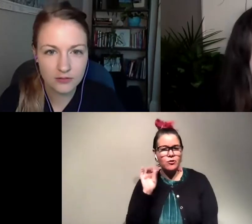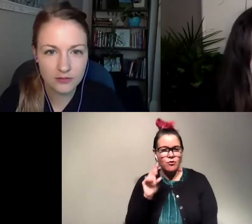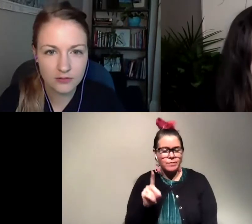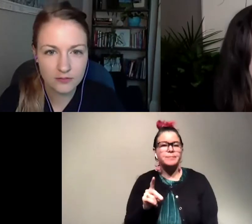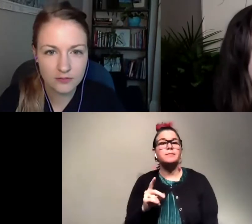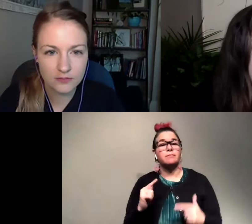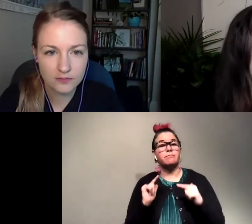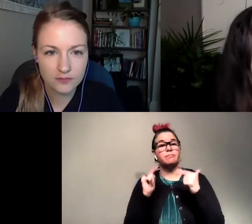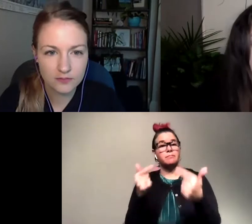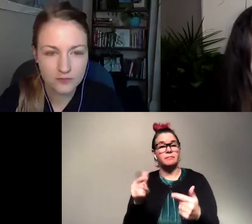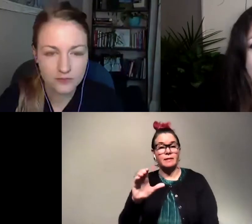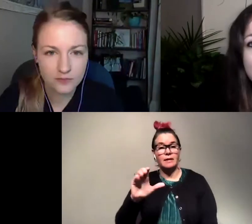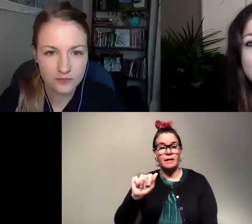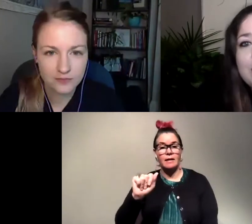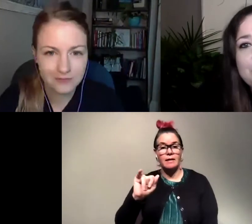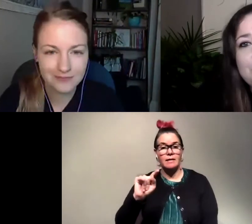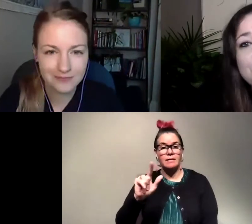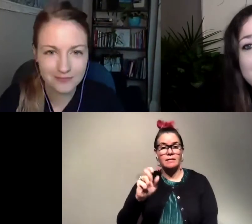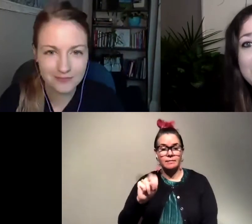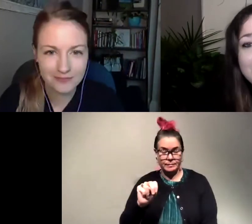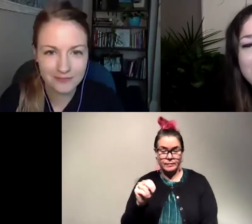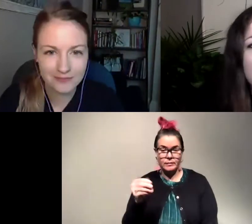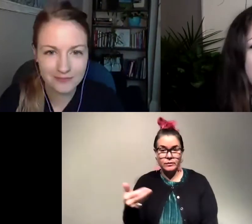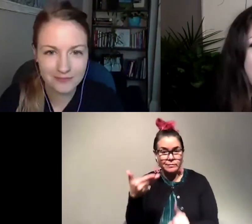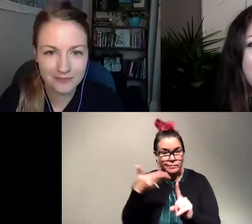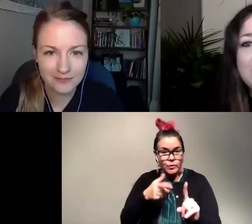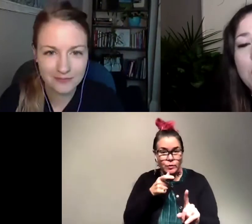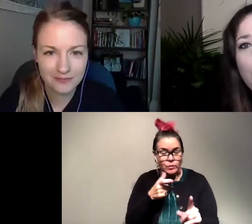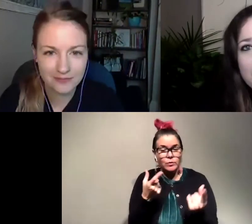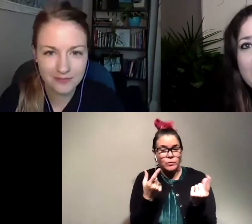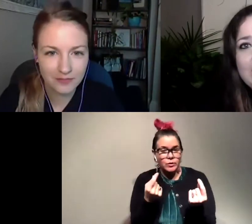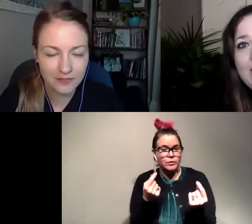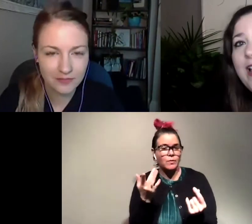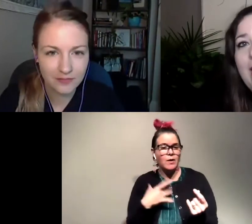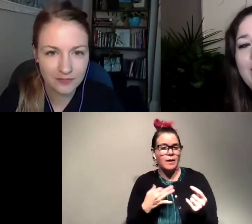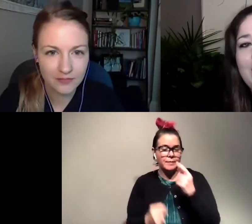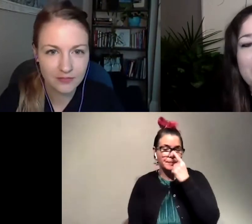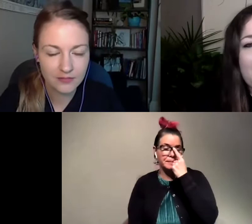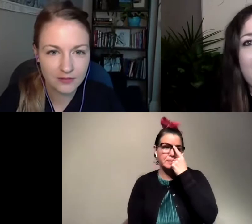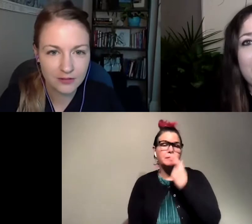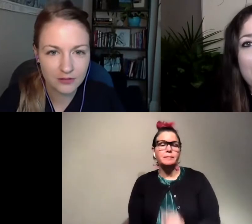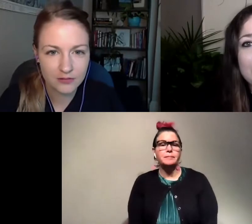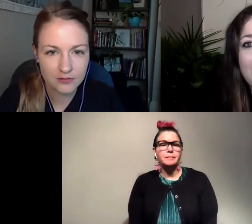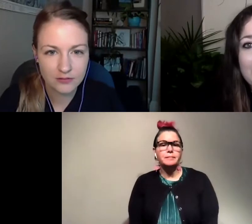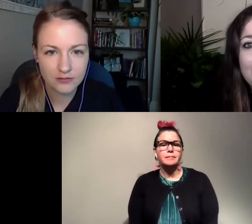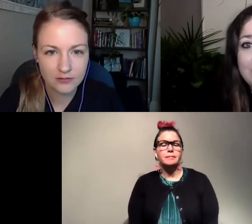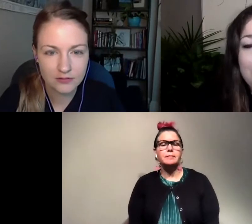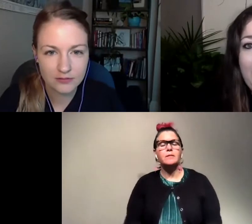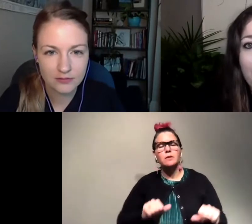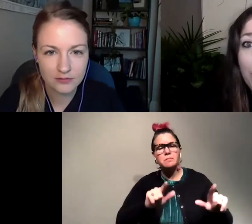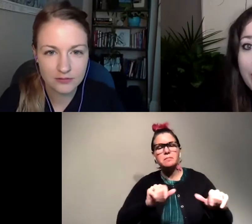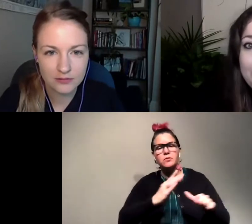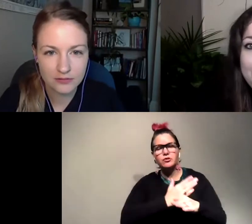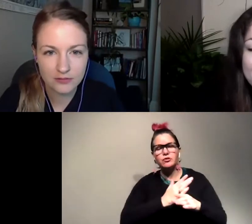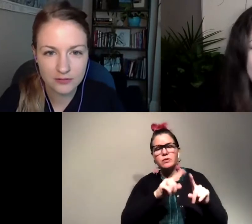I'm going to hand things over to Caitlin to introduce who she is, what she does, why she likes it, and then sharing a couple slides with us